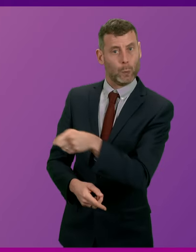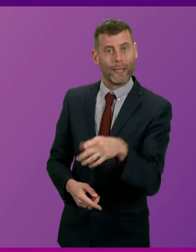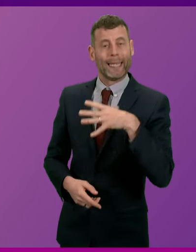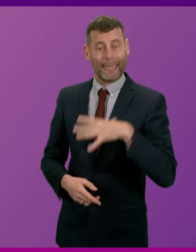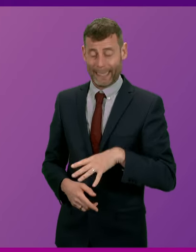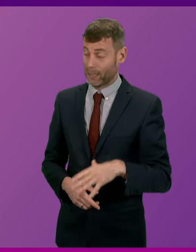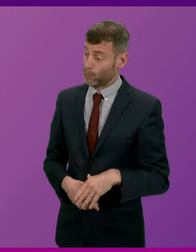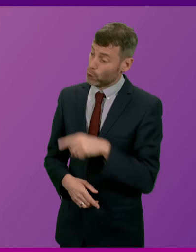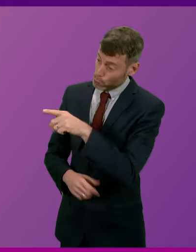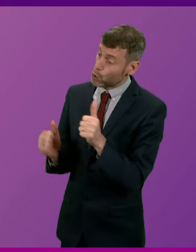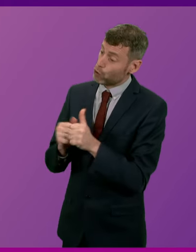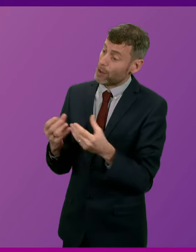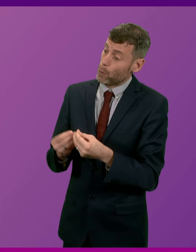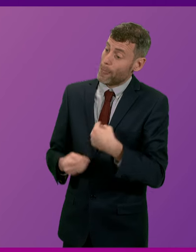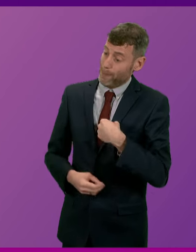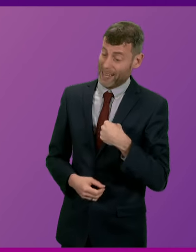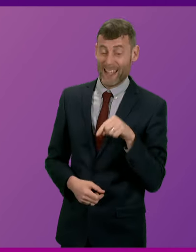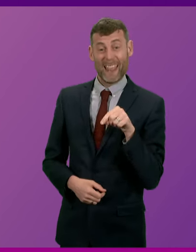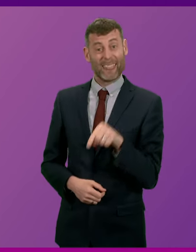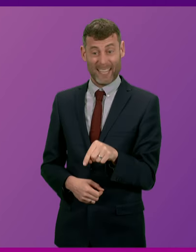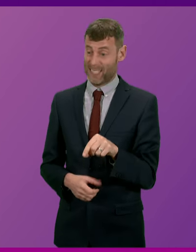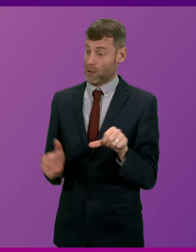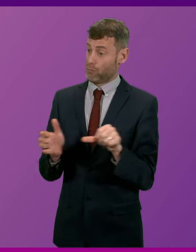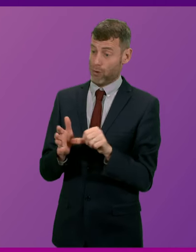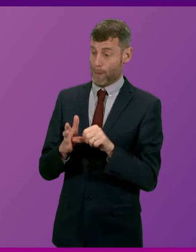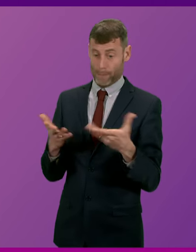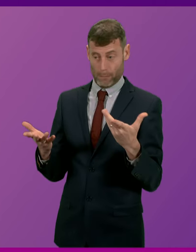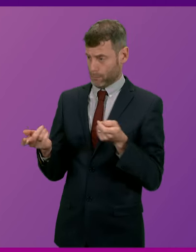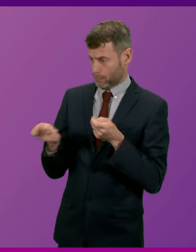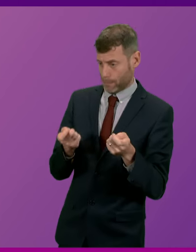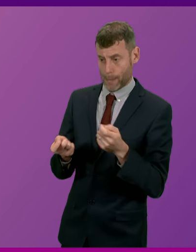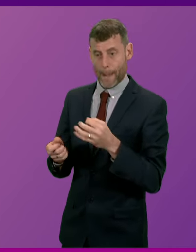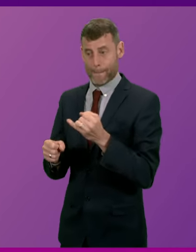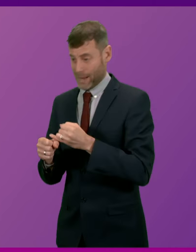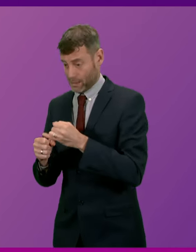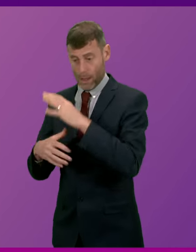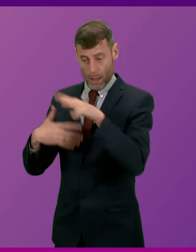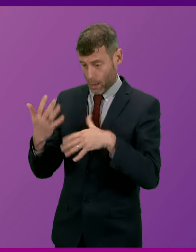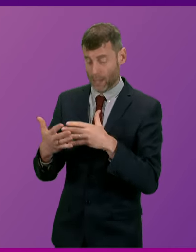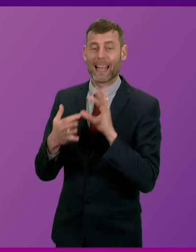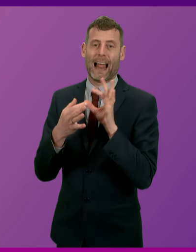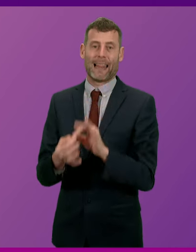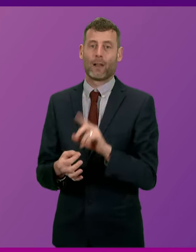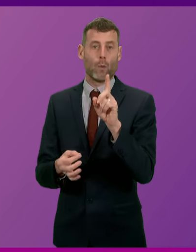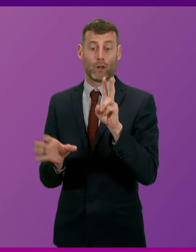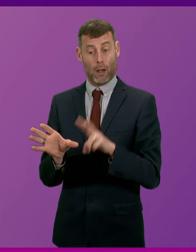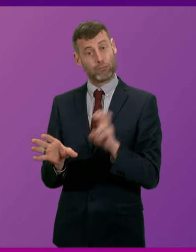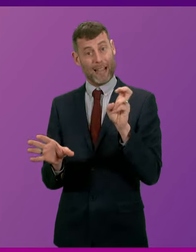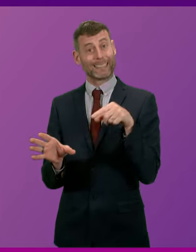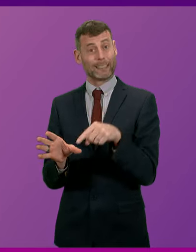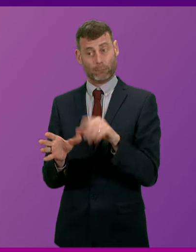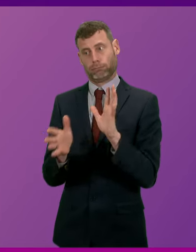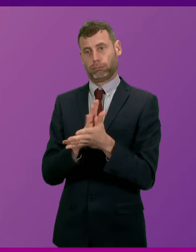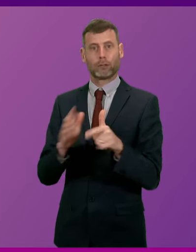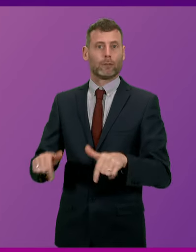that the situation is yet another symptom of the sickness that is broken Brexit Britain? Thank you.